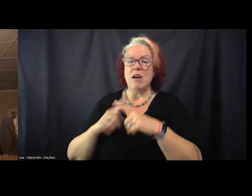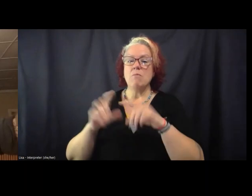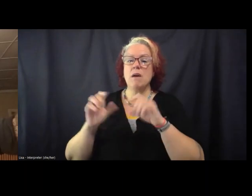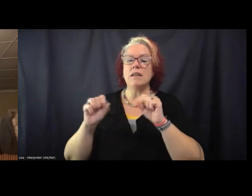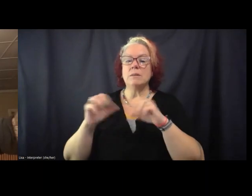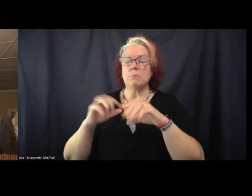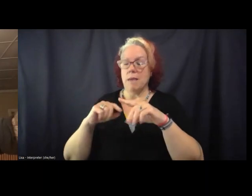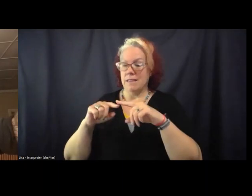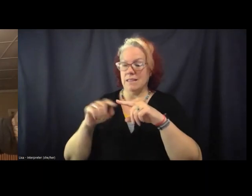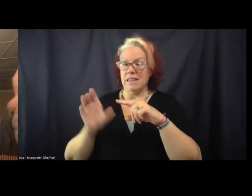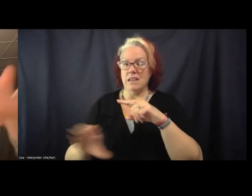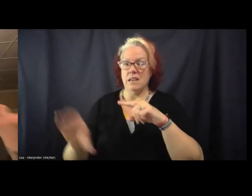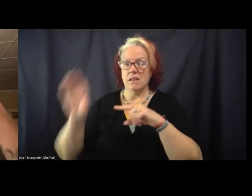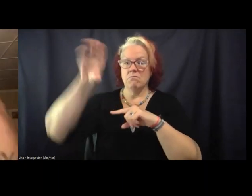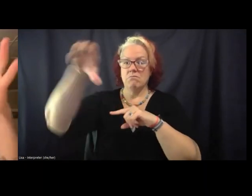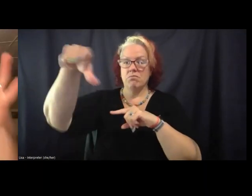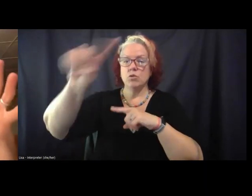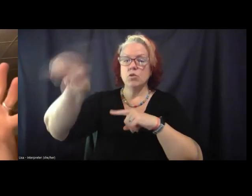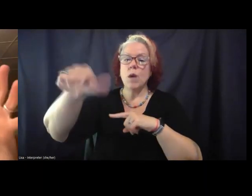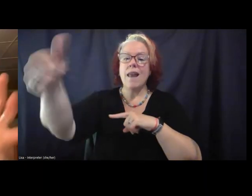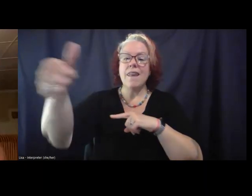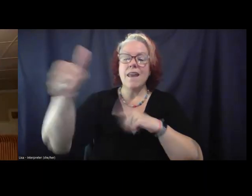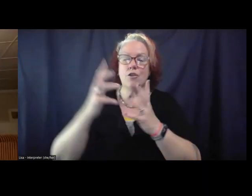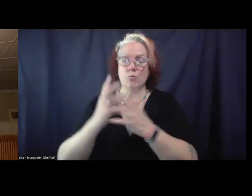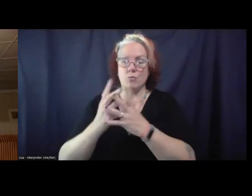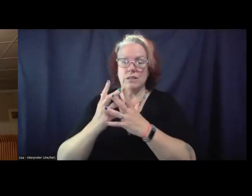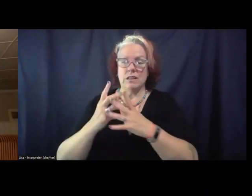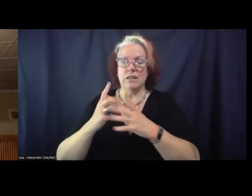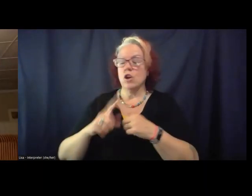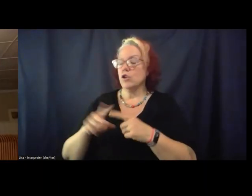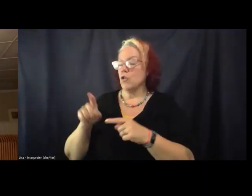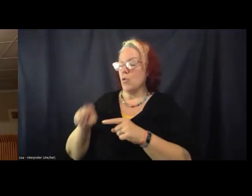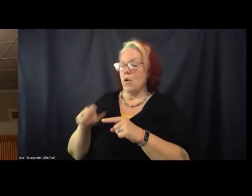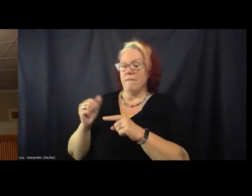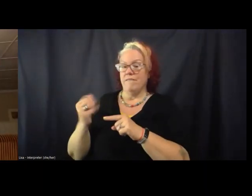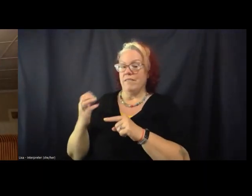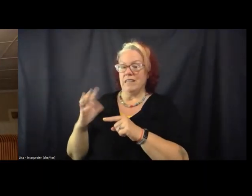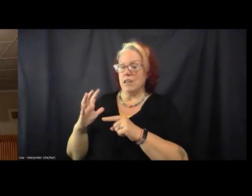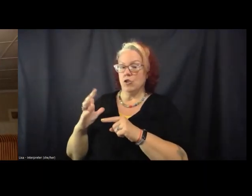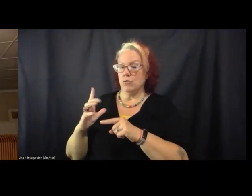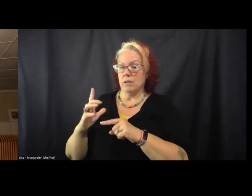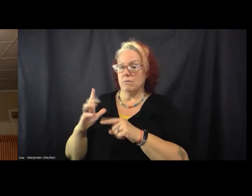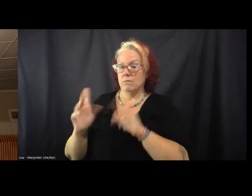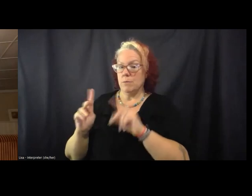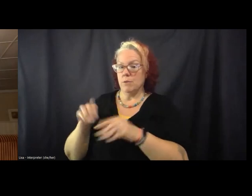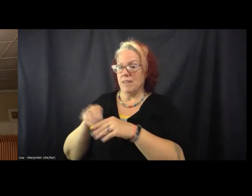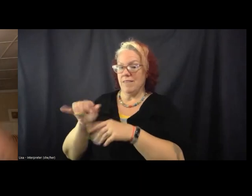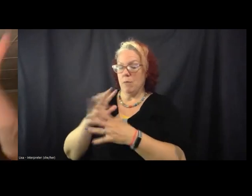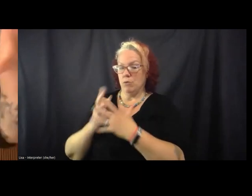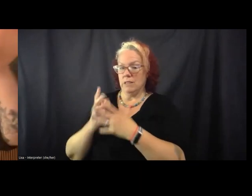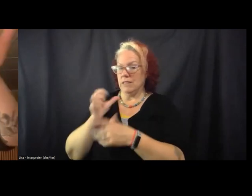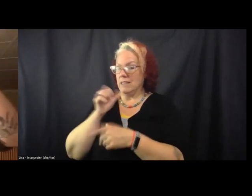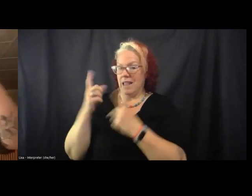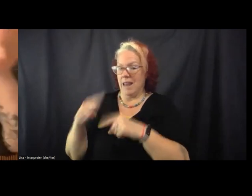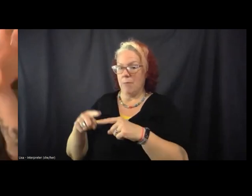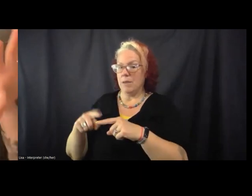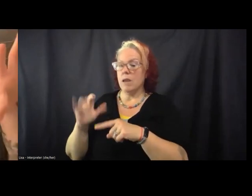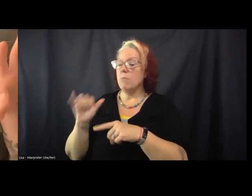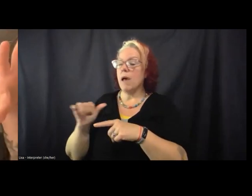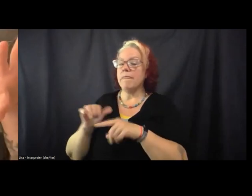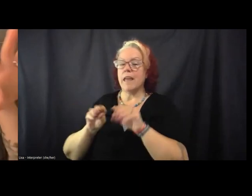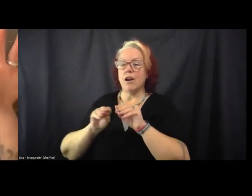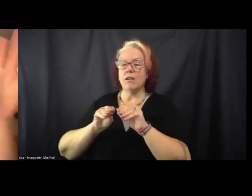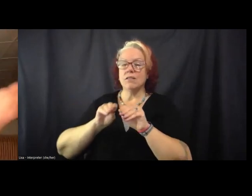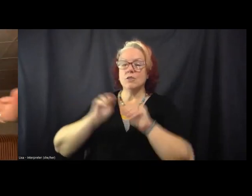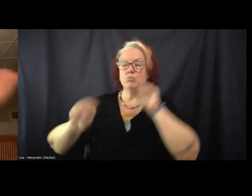different prison, right? So the 1500 people that would have been held in that prison are not held in that prison, but it's just added to three